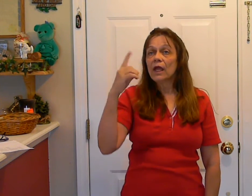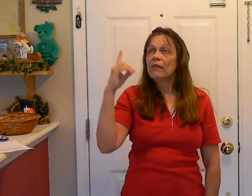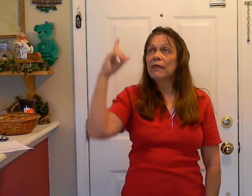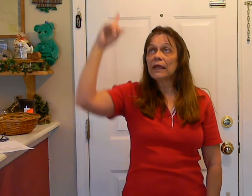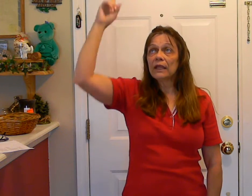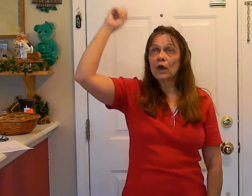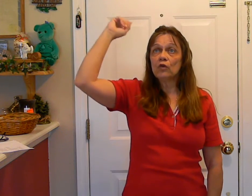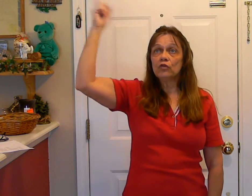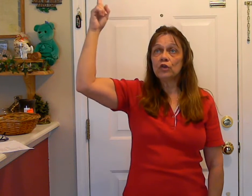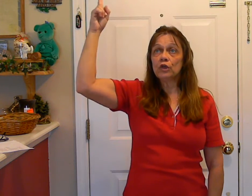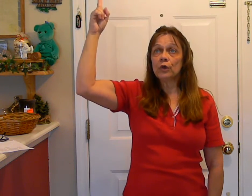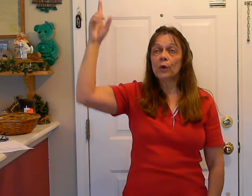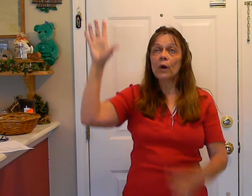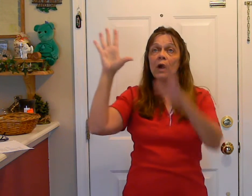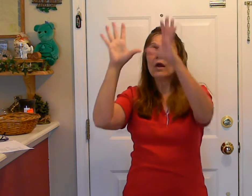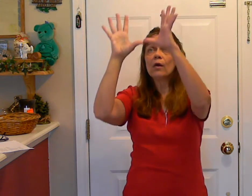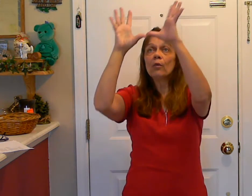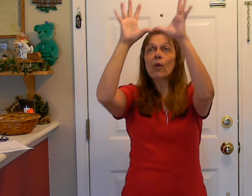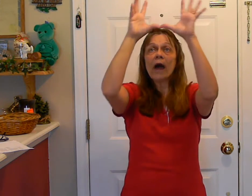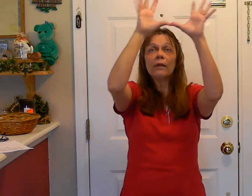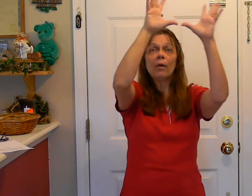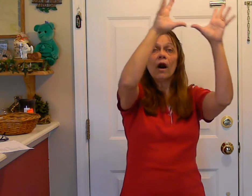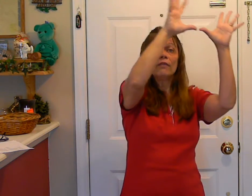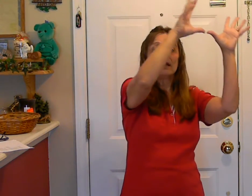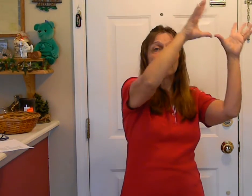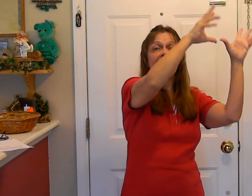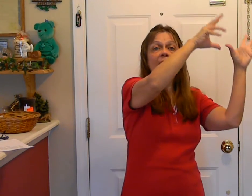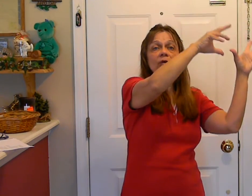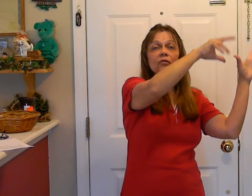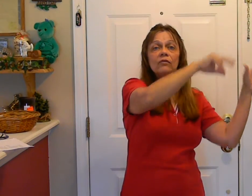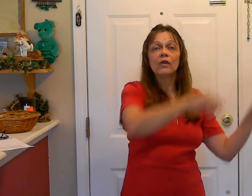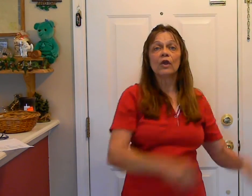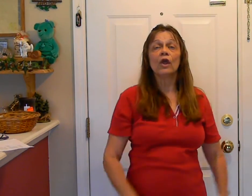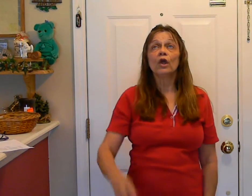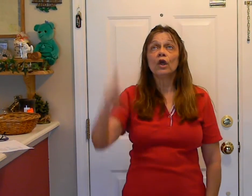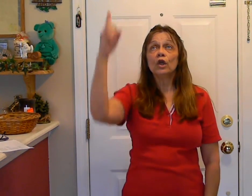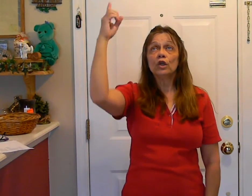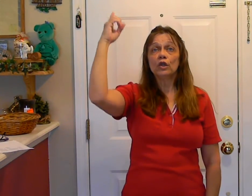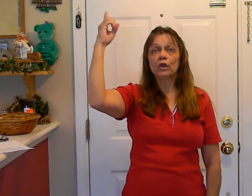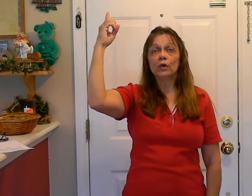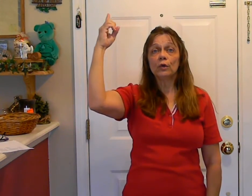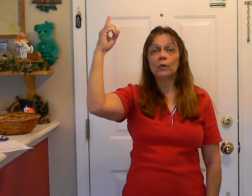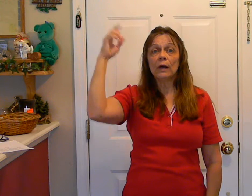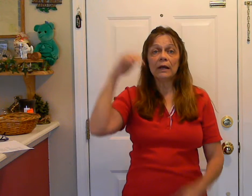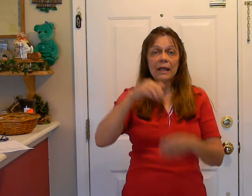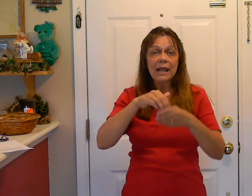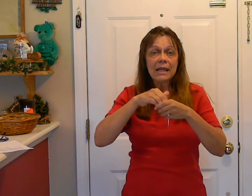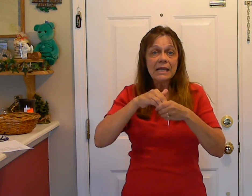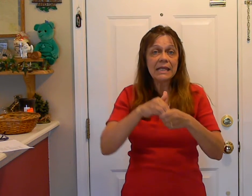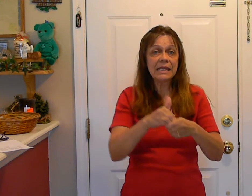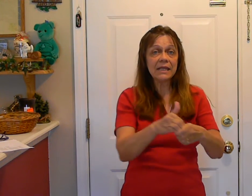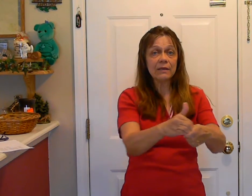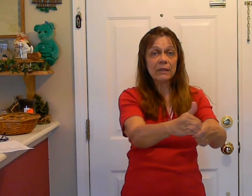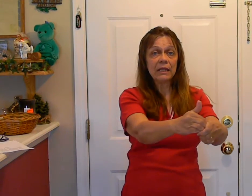Then it goes, you, right upon the clouds. You, lead me